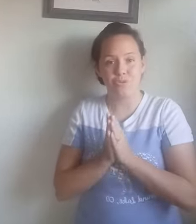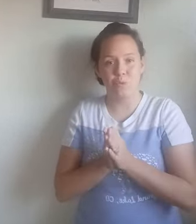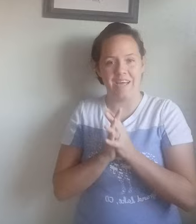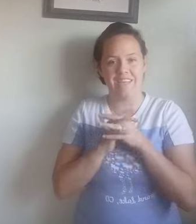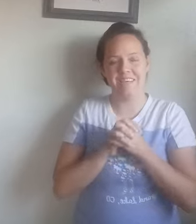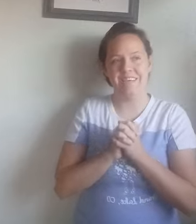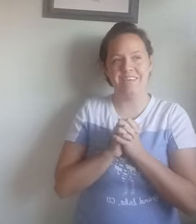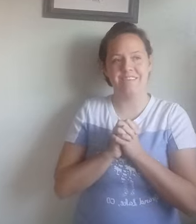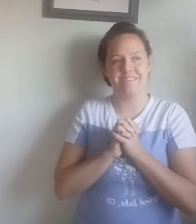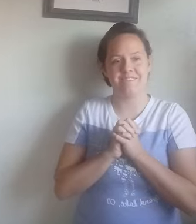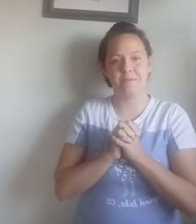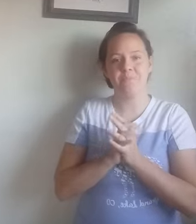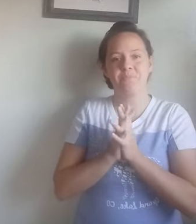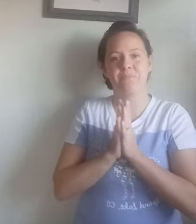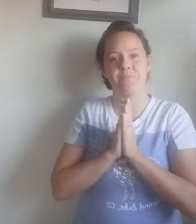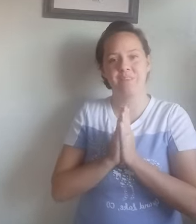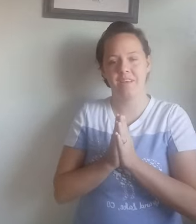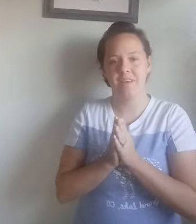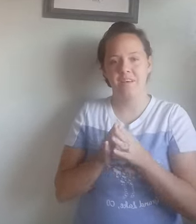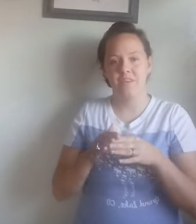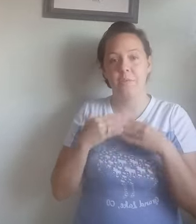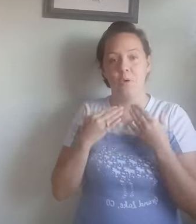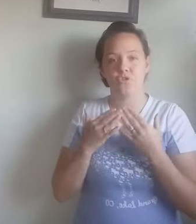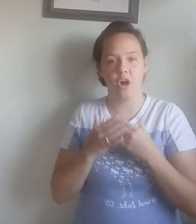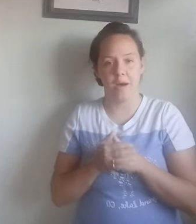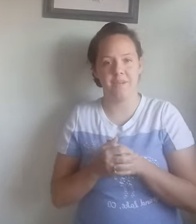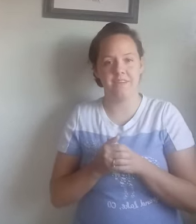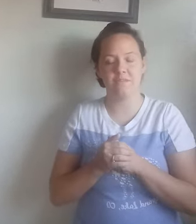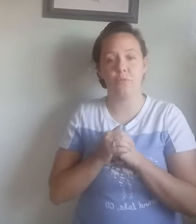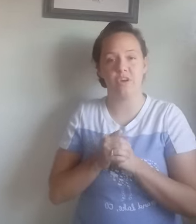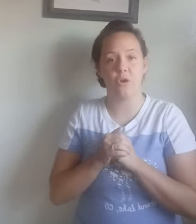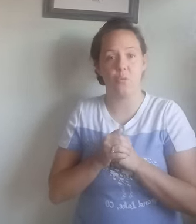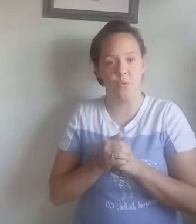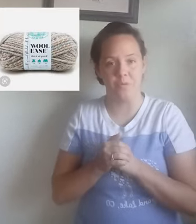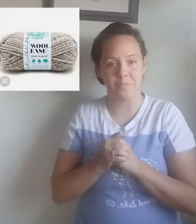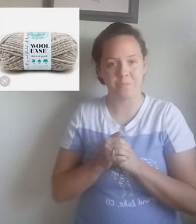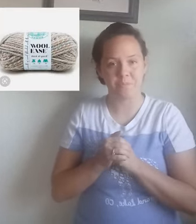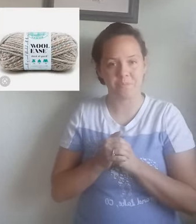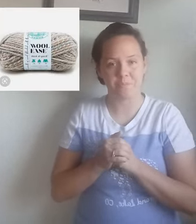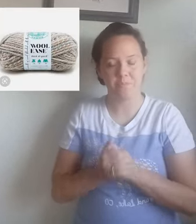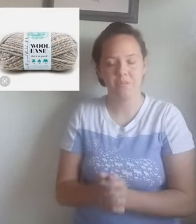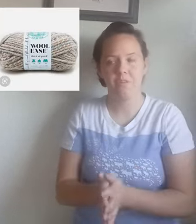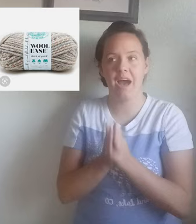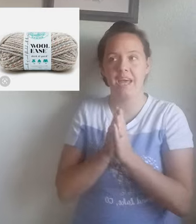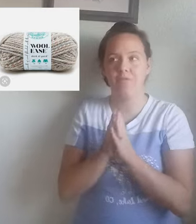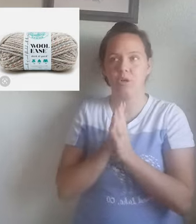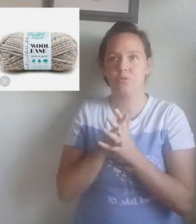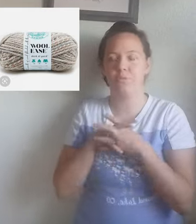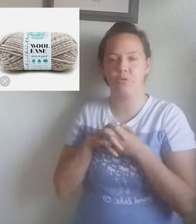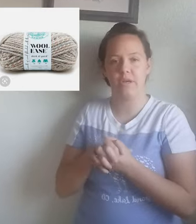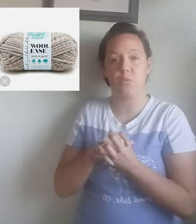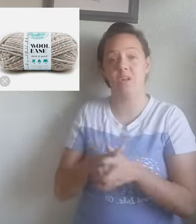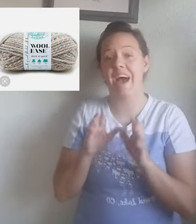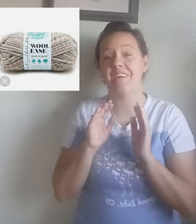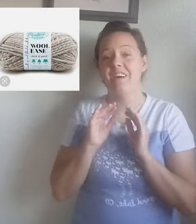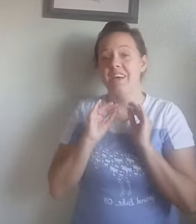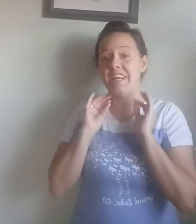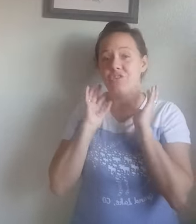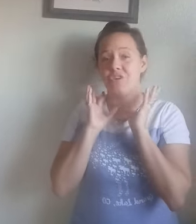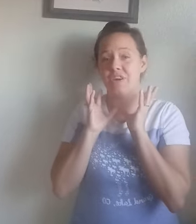one is the most common. It's merino wool. I have worked with merino wool. I, it is very